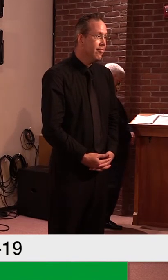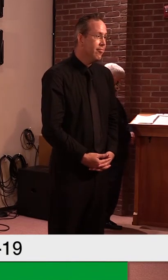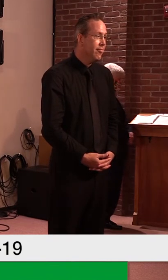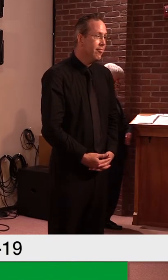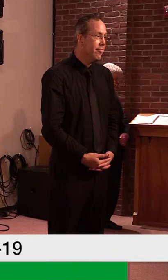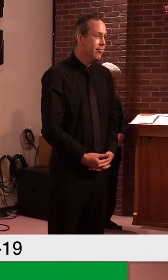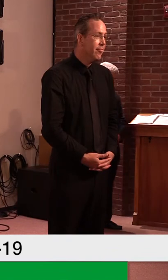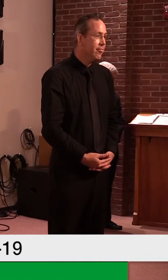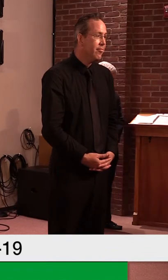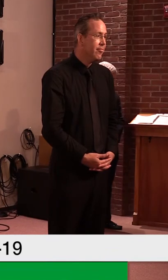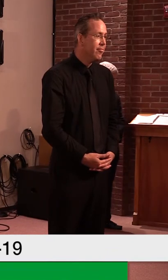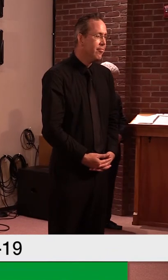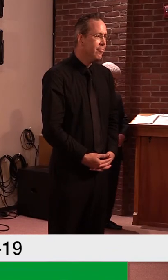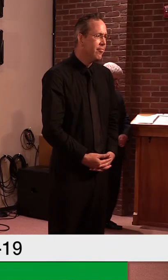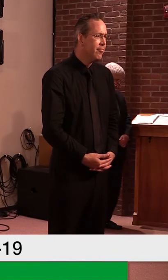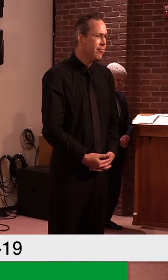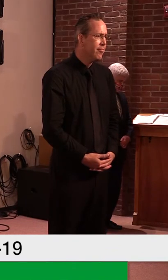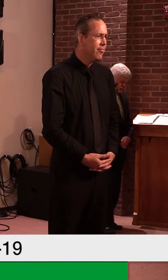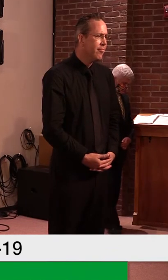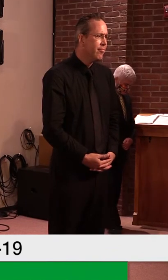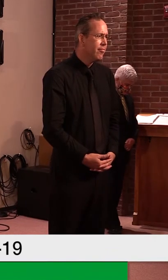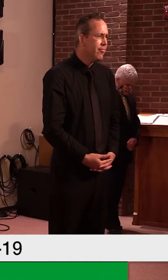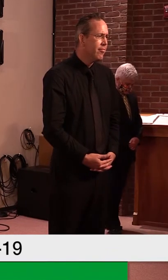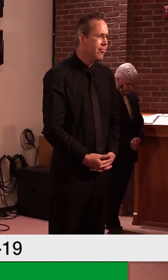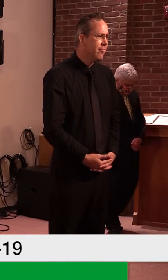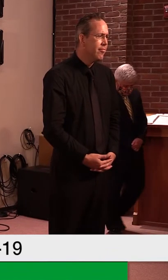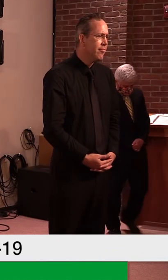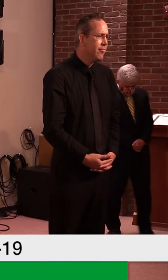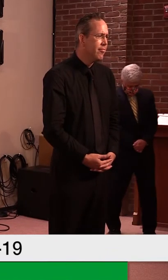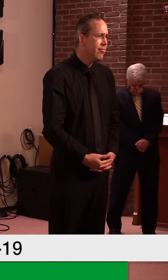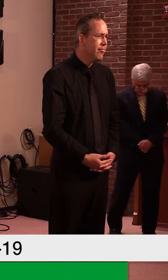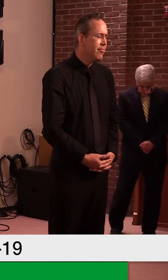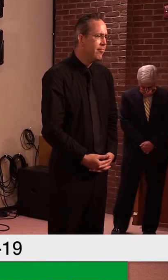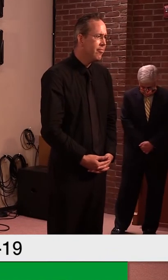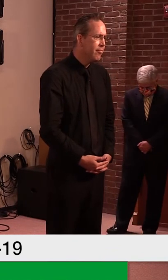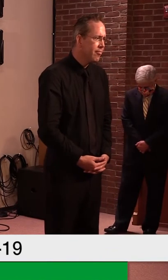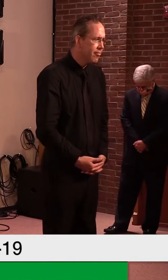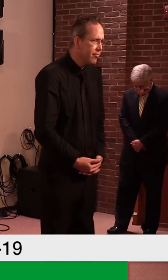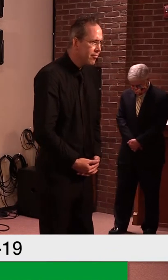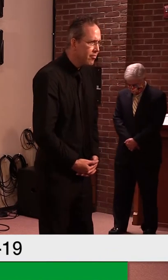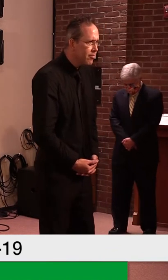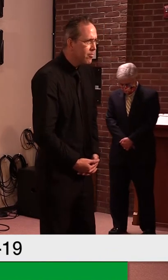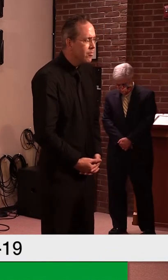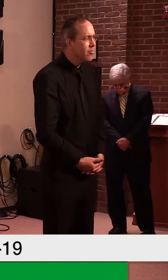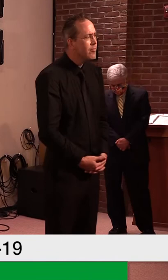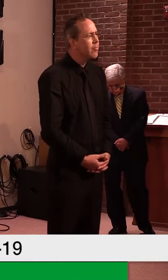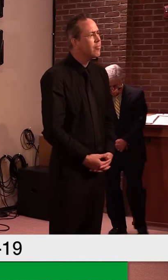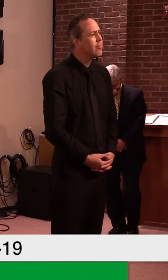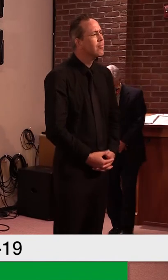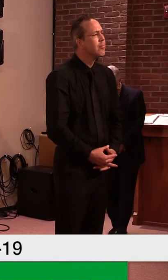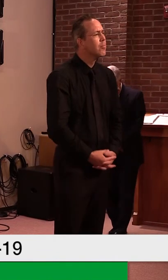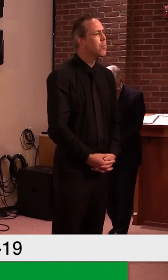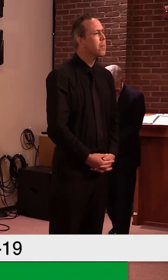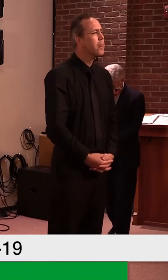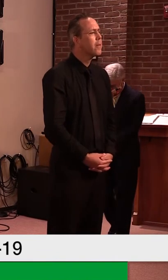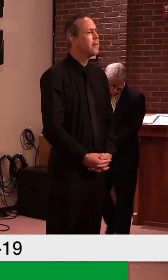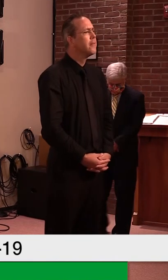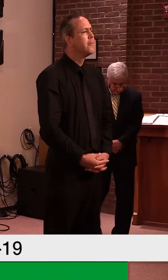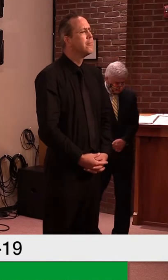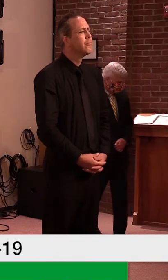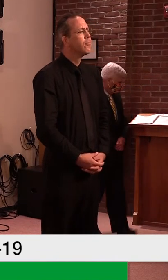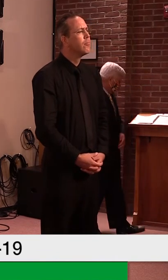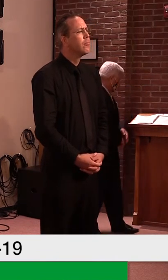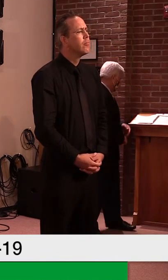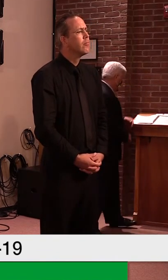you know, as libraries reopen it, our evaluation of them seems like they have a